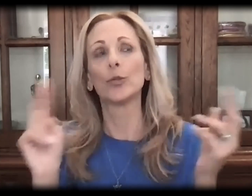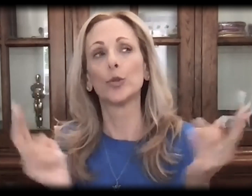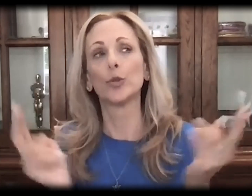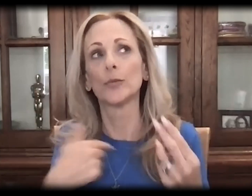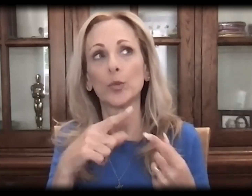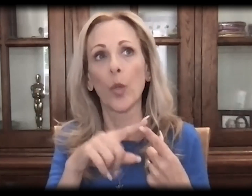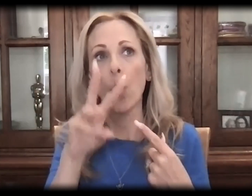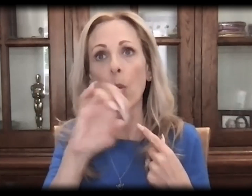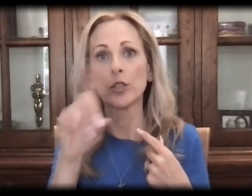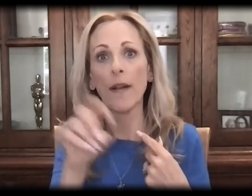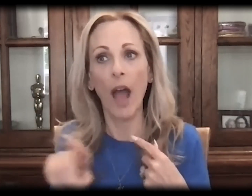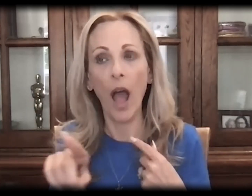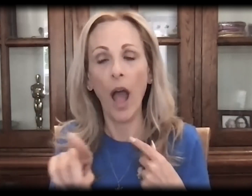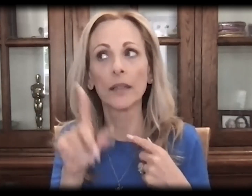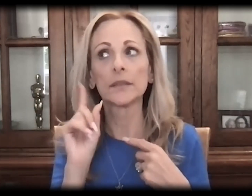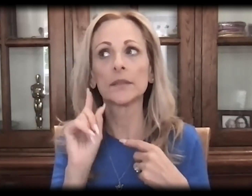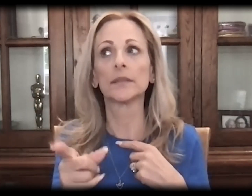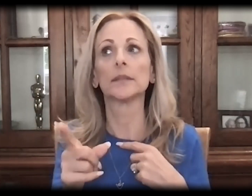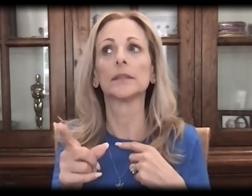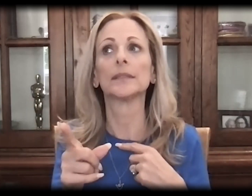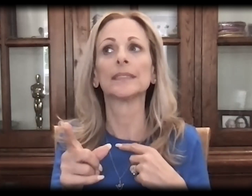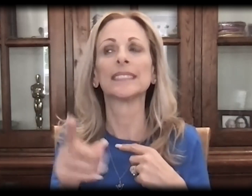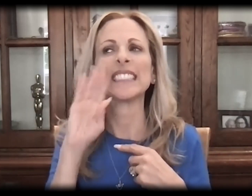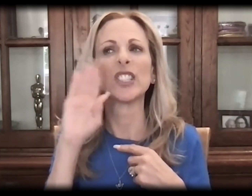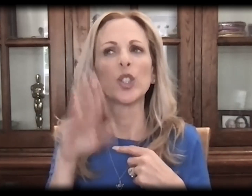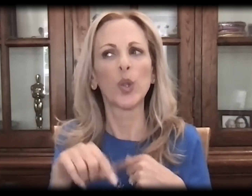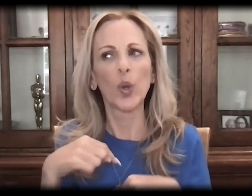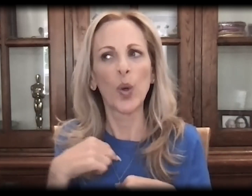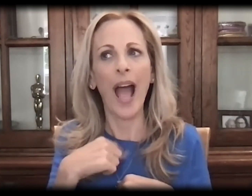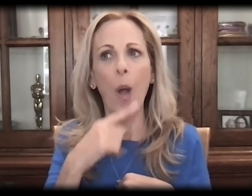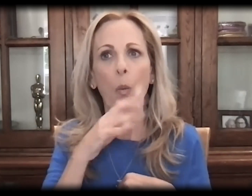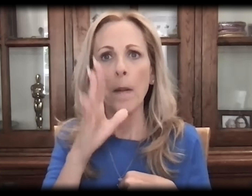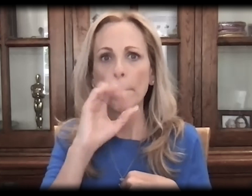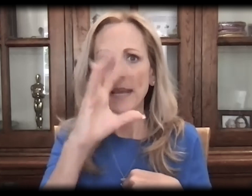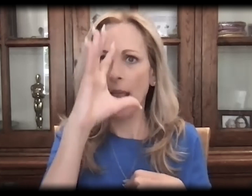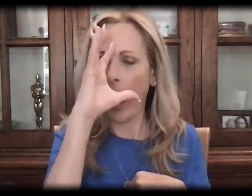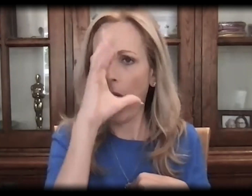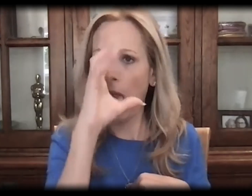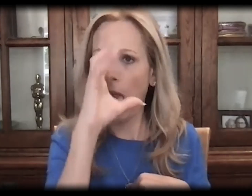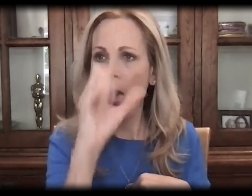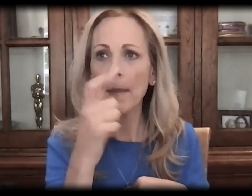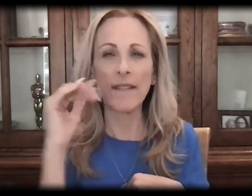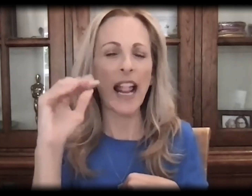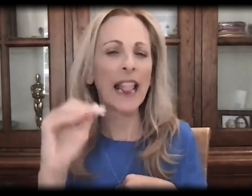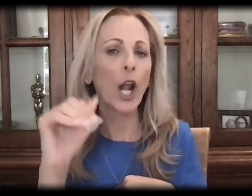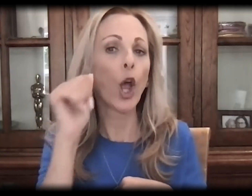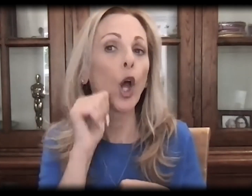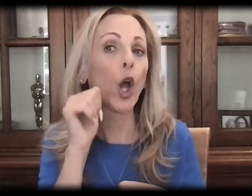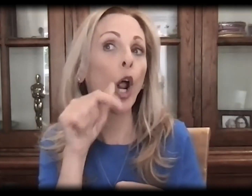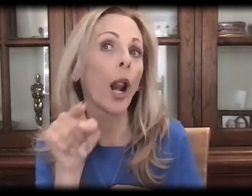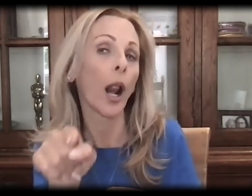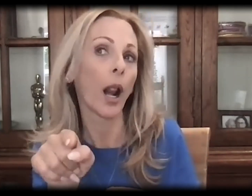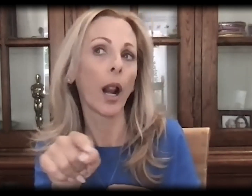So, having known all that, he introduced me to The Wizard of Oz because he knew I would be mesmerized